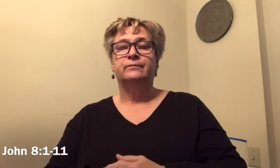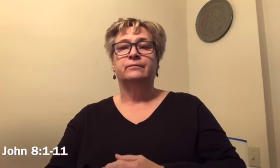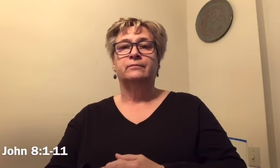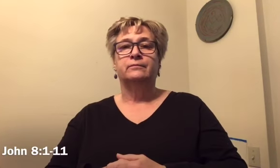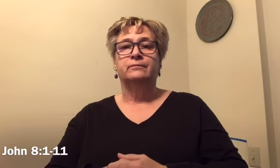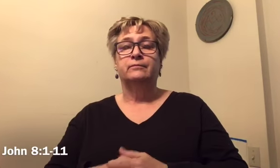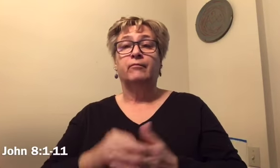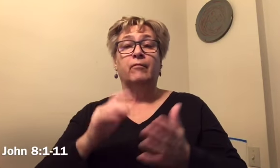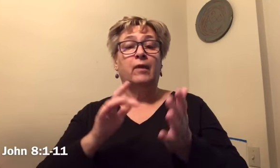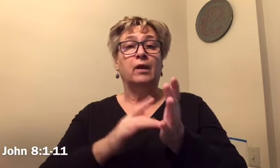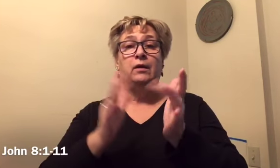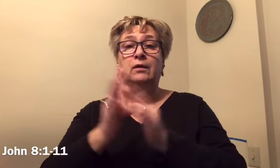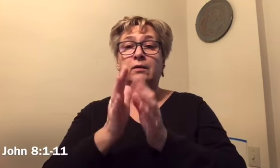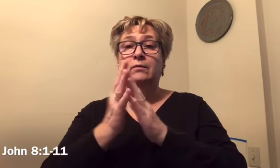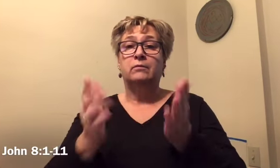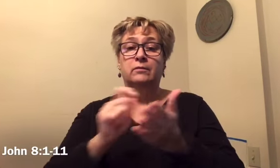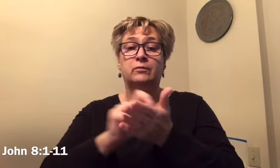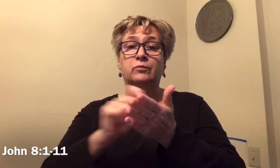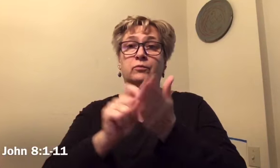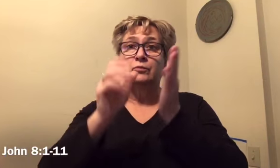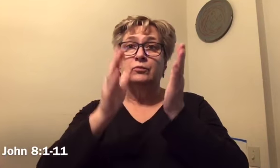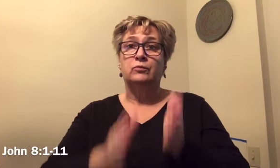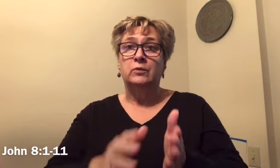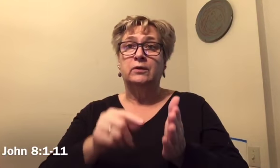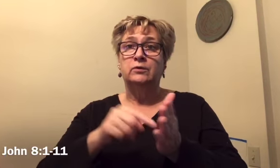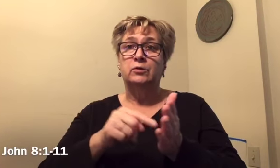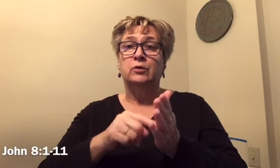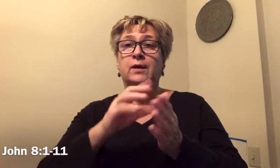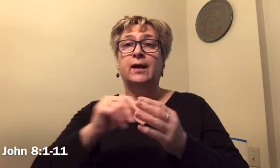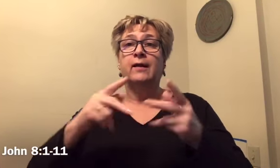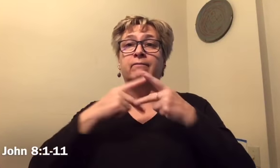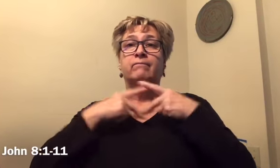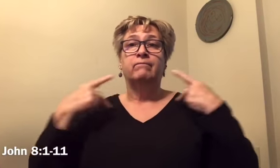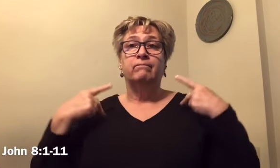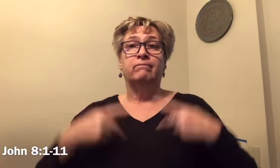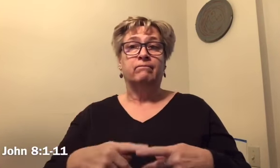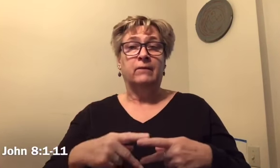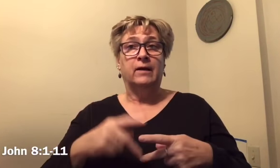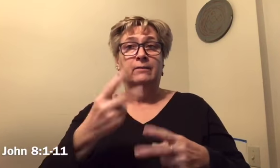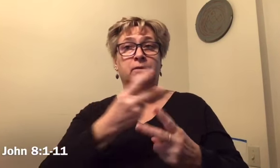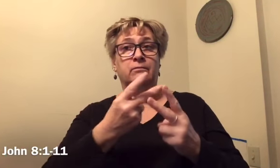Then the scribes and the Pharisees brought a woman who had been caught in adultery